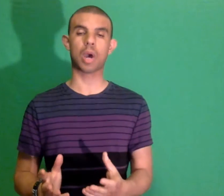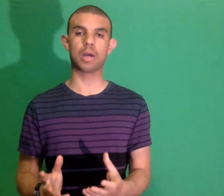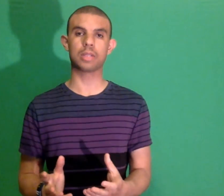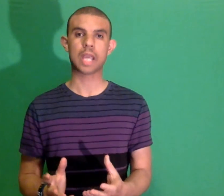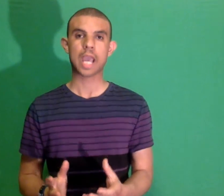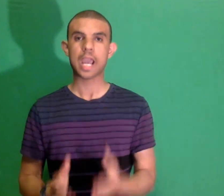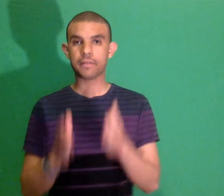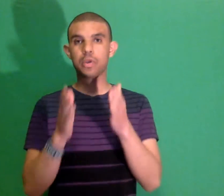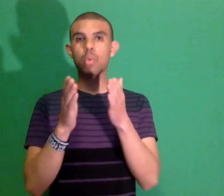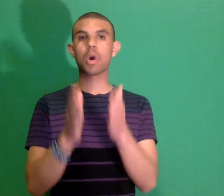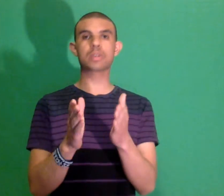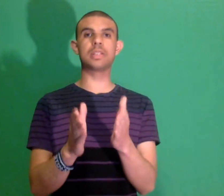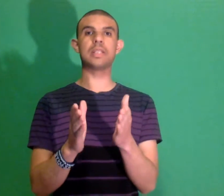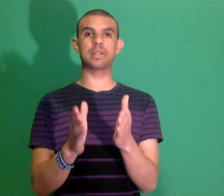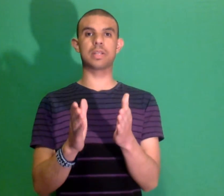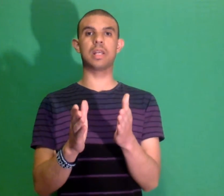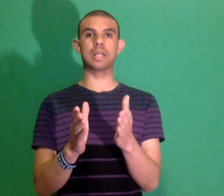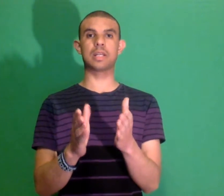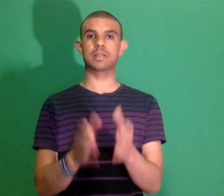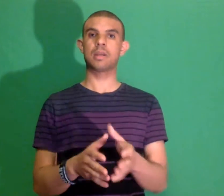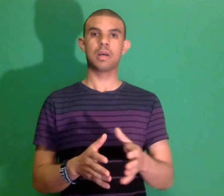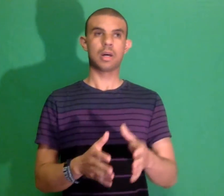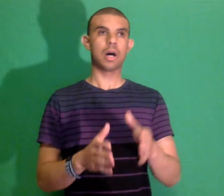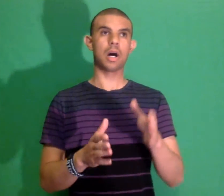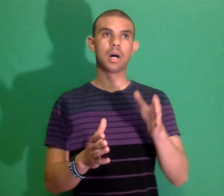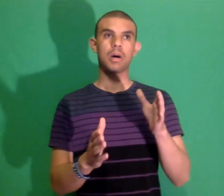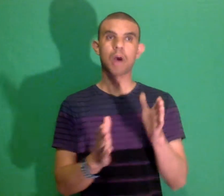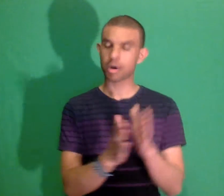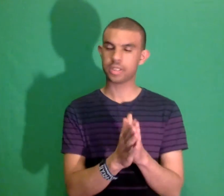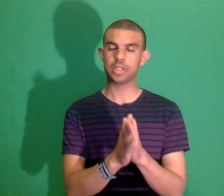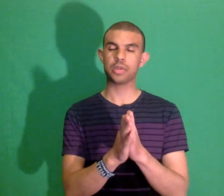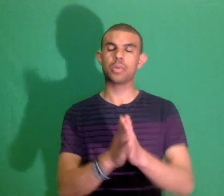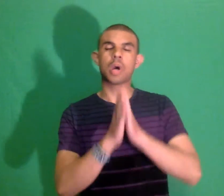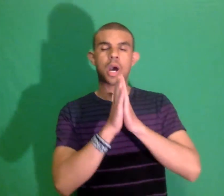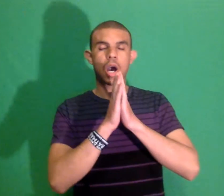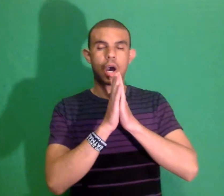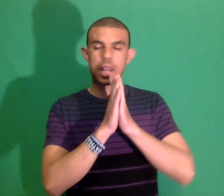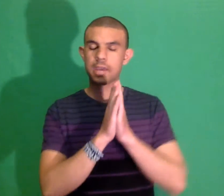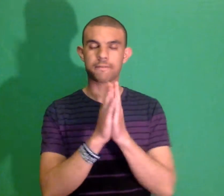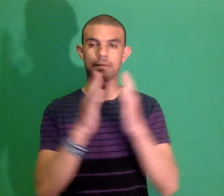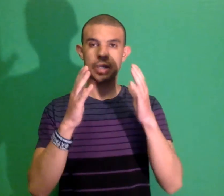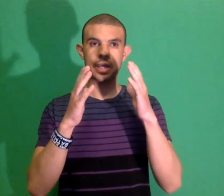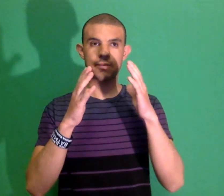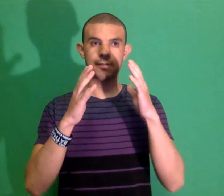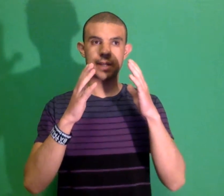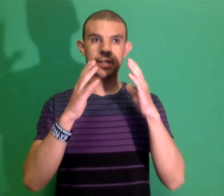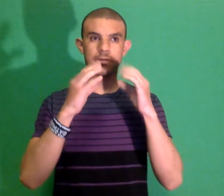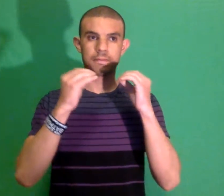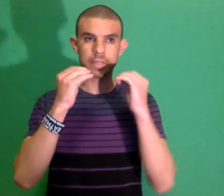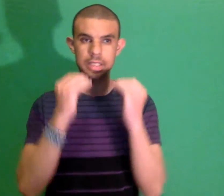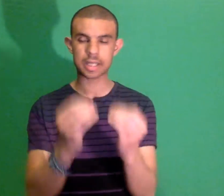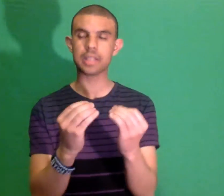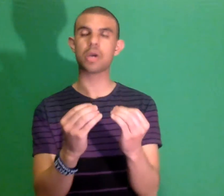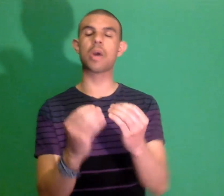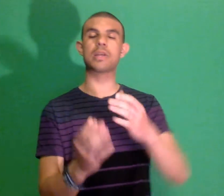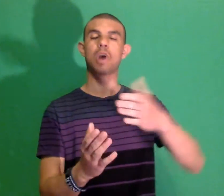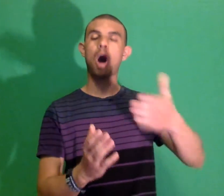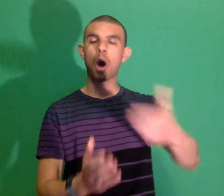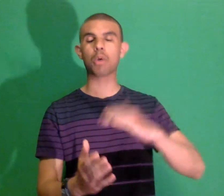if you are sitting there telling us uh RTU if if if Nintendo has already